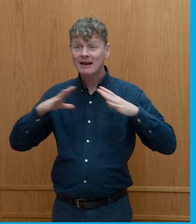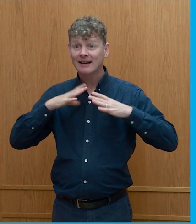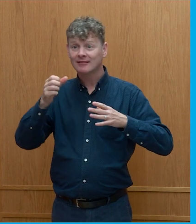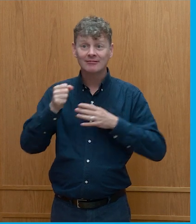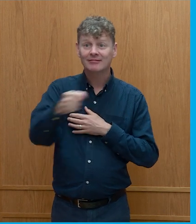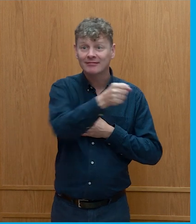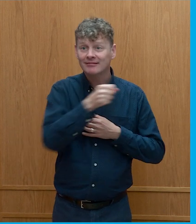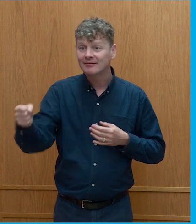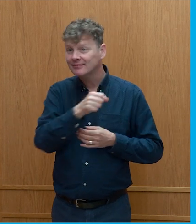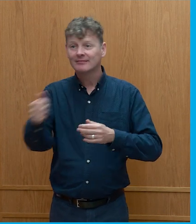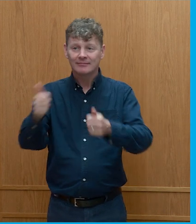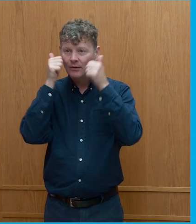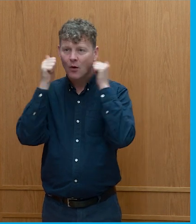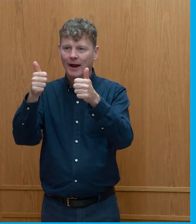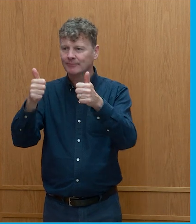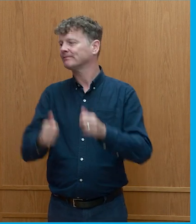Okay.